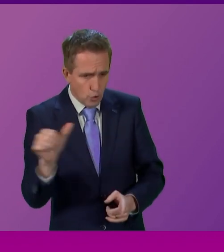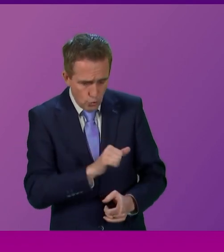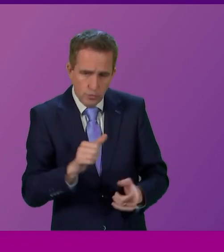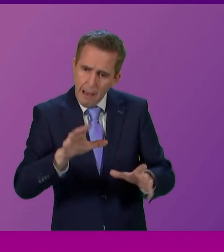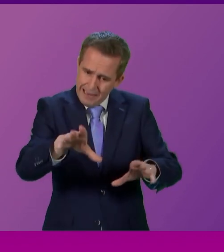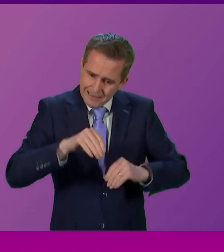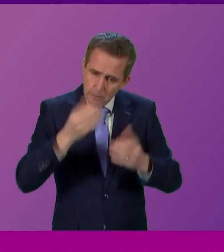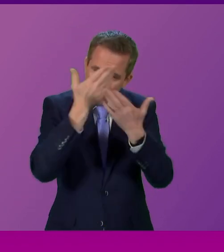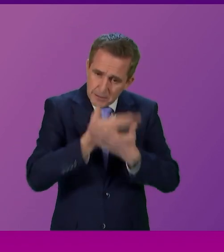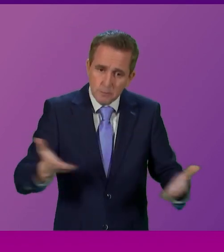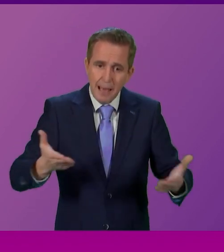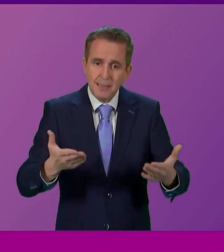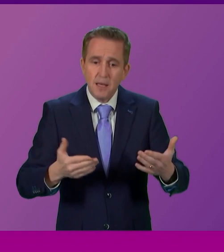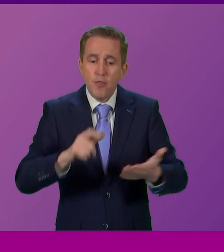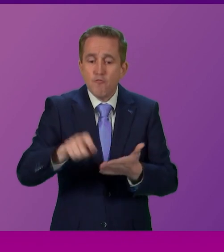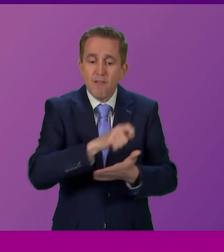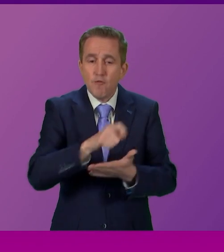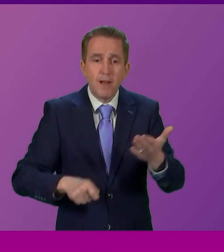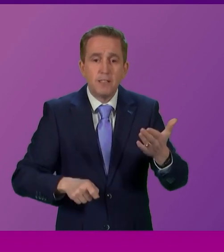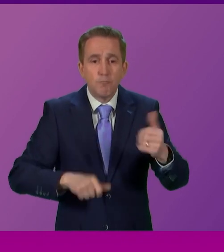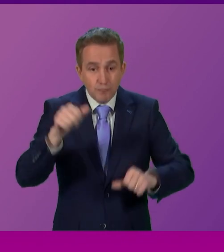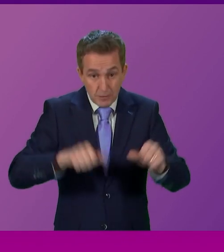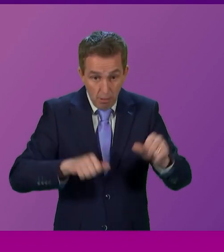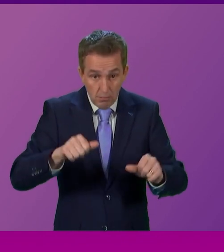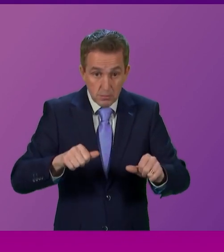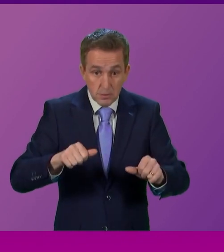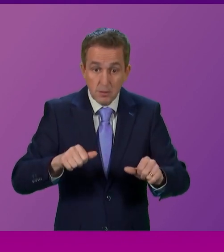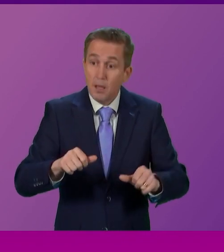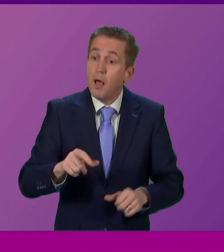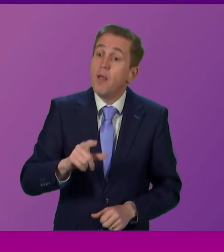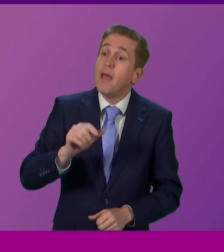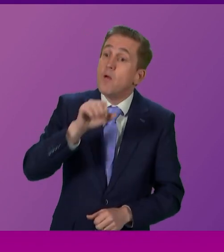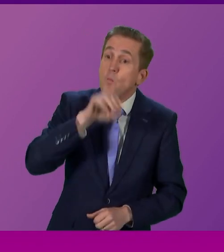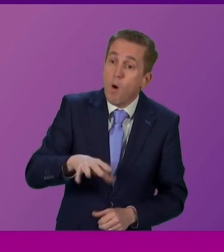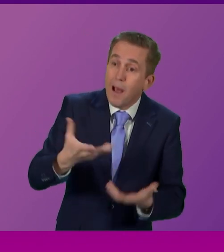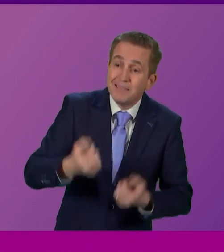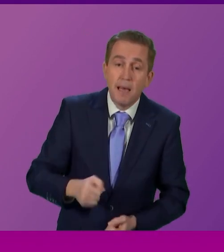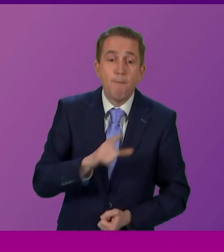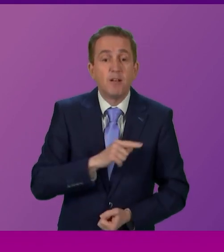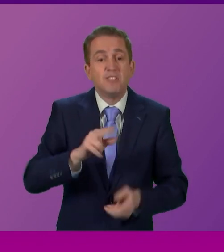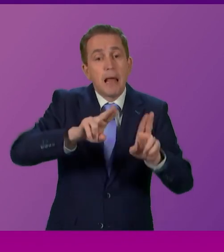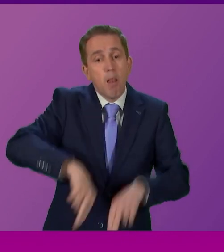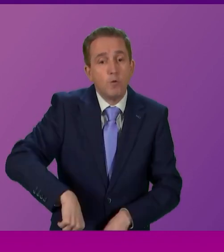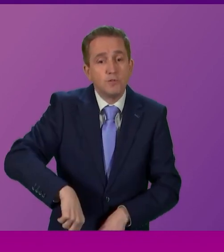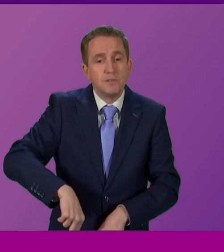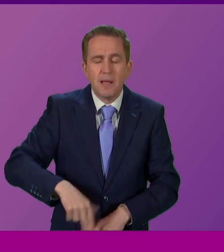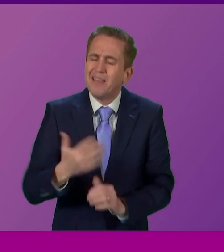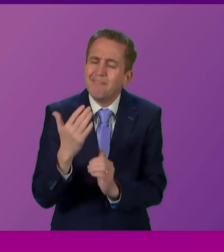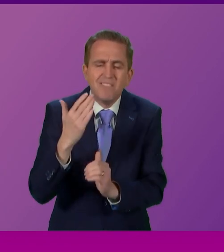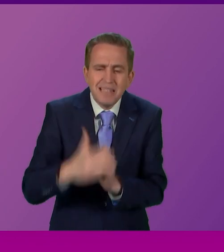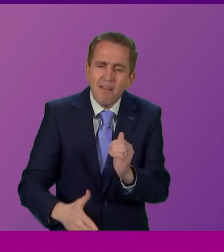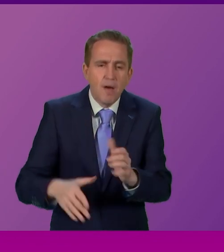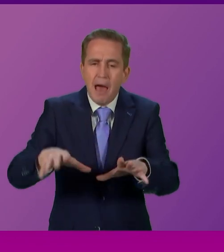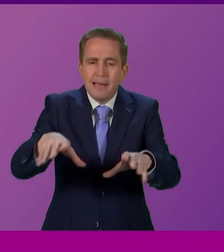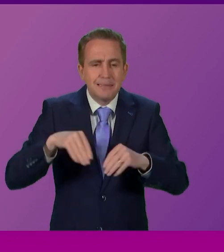that referendum? Let me give you the answer. It's because they lost. They've never been able to accept that,